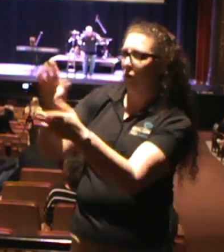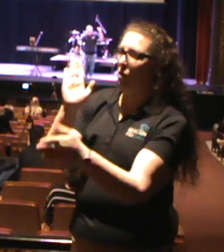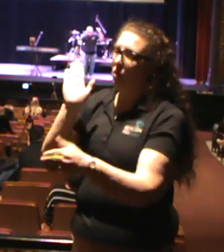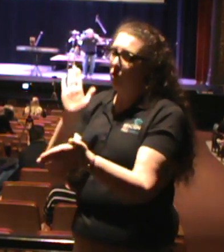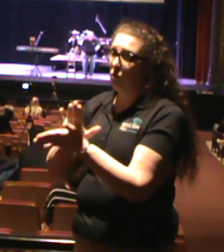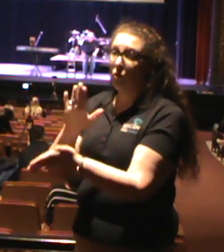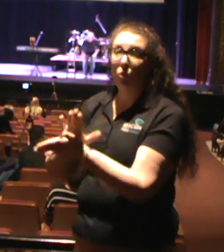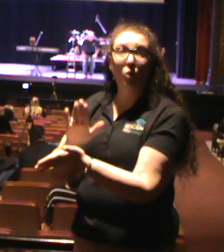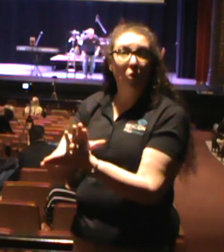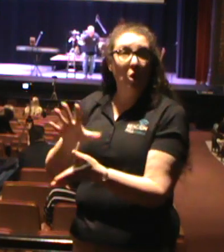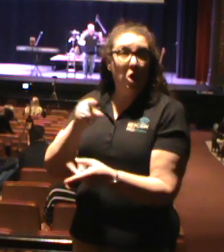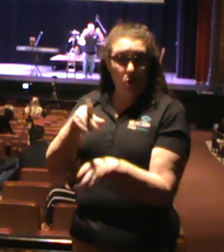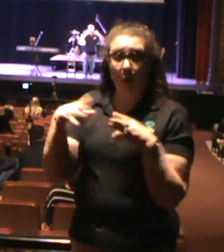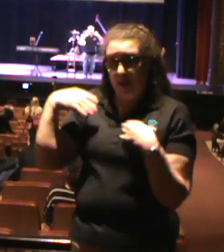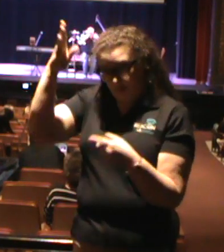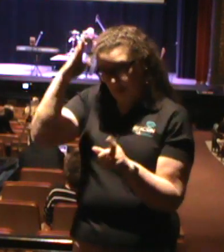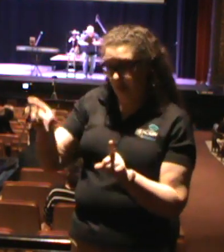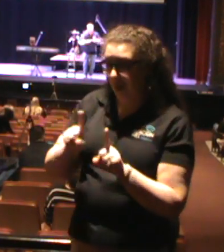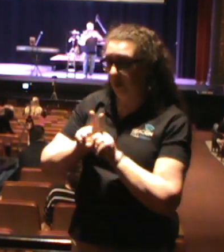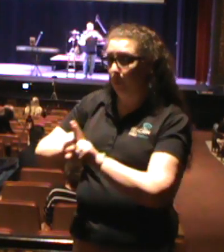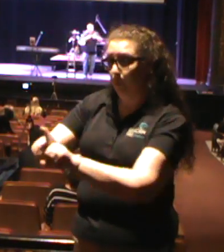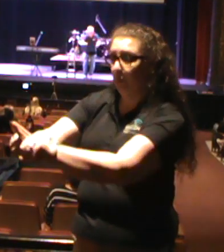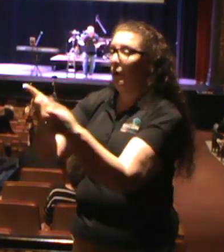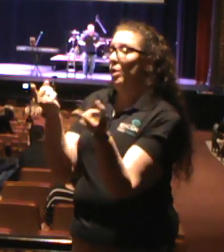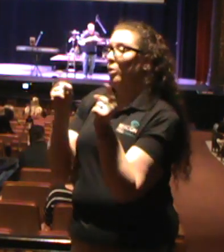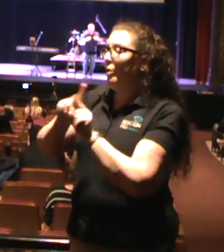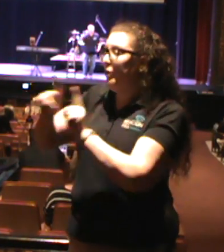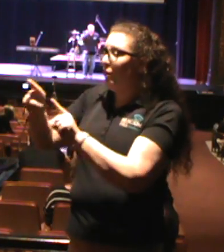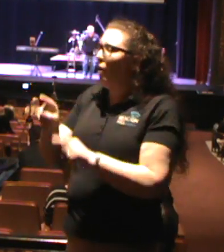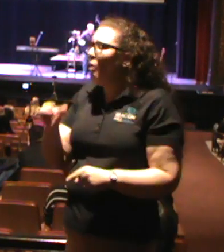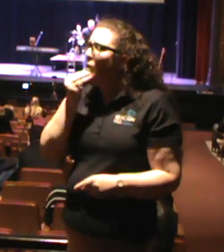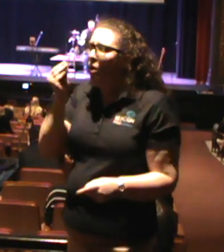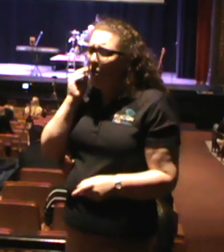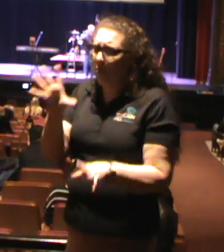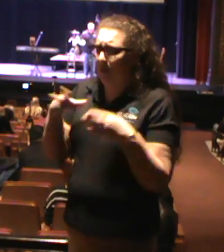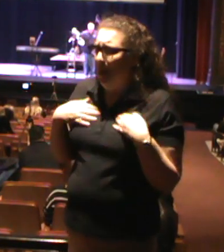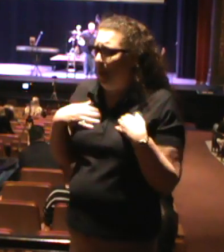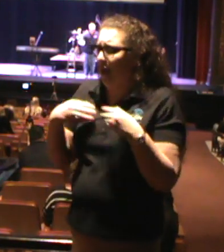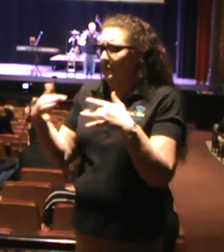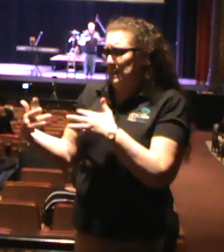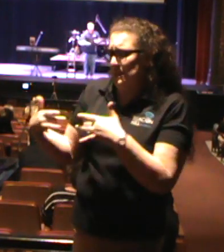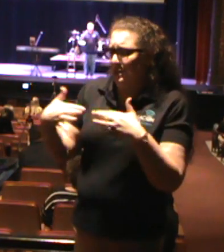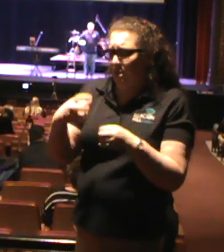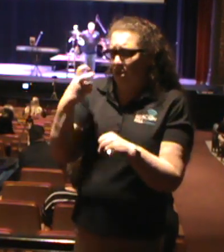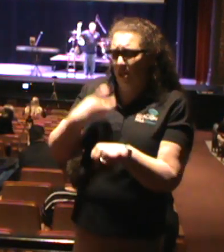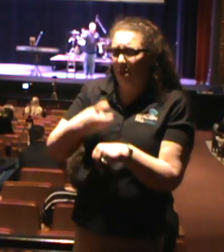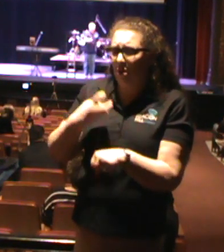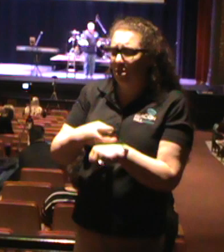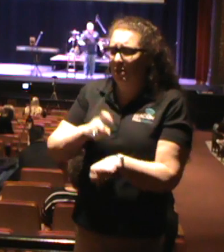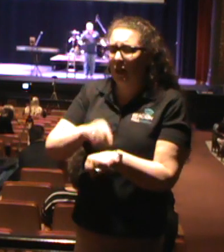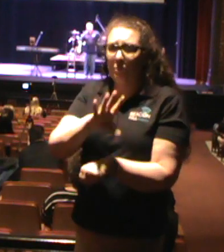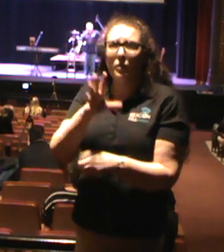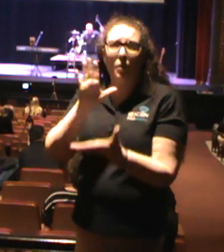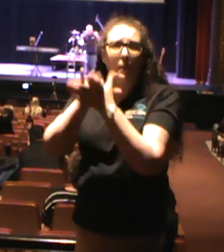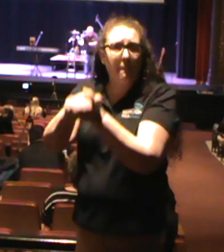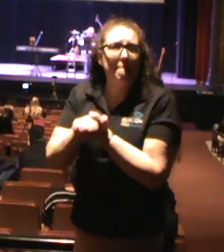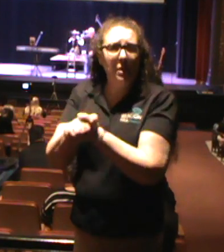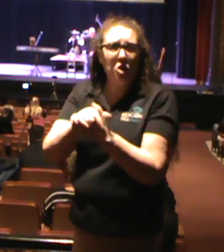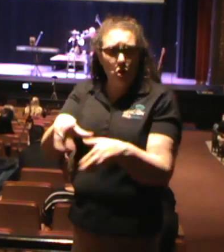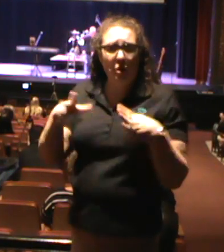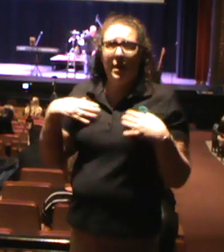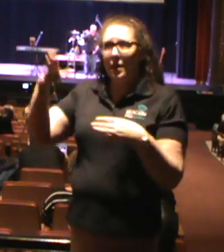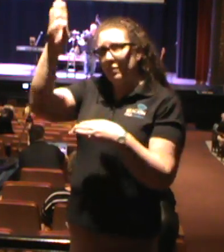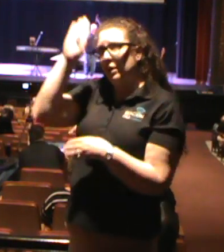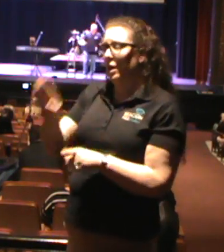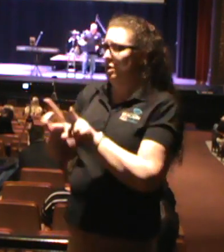a God who is with you. When you go to the home and you have battles in your marriage, you know you have a God who is with you, who will never leave you, who will